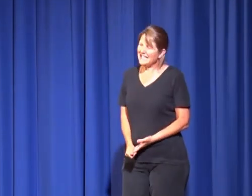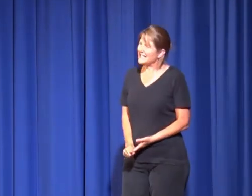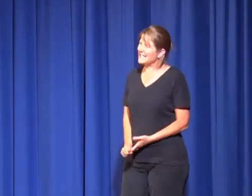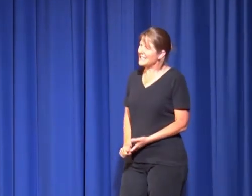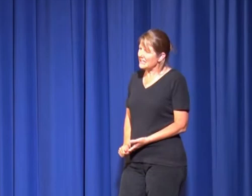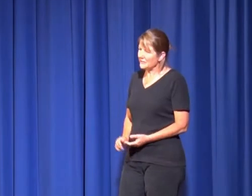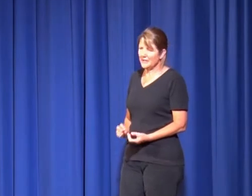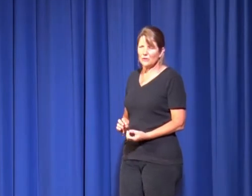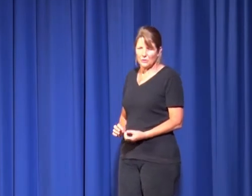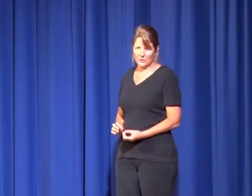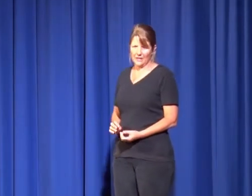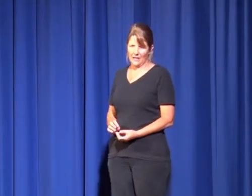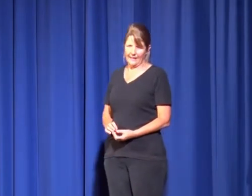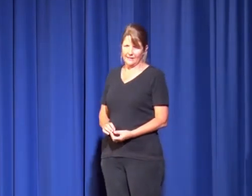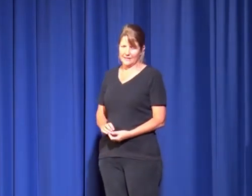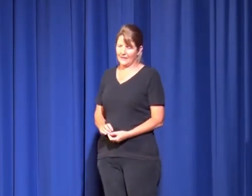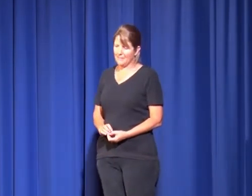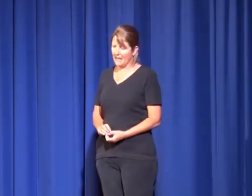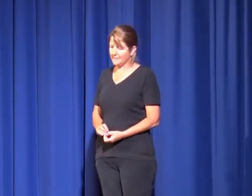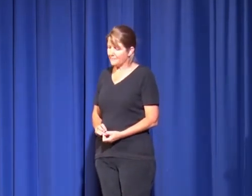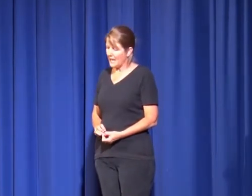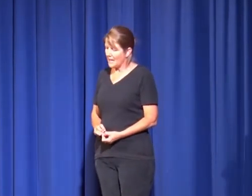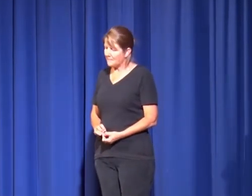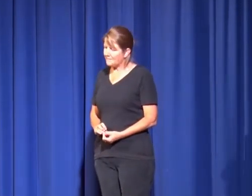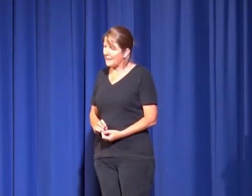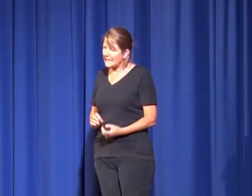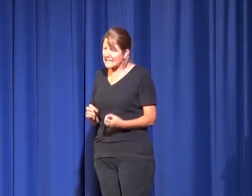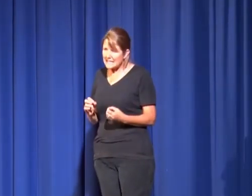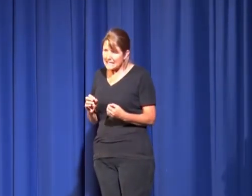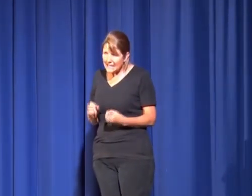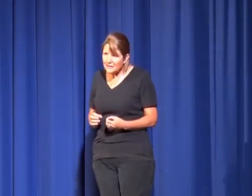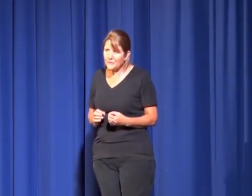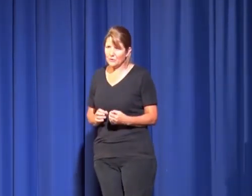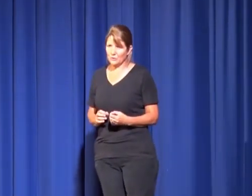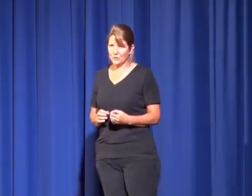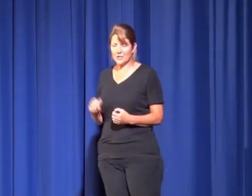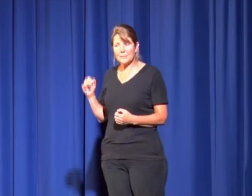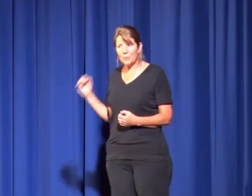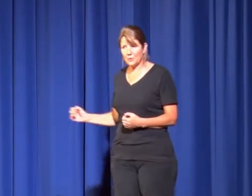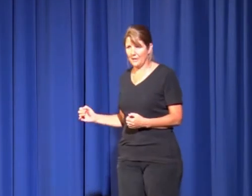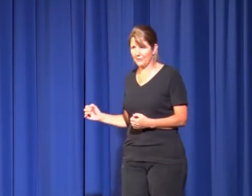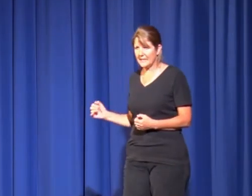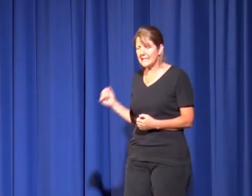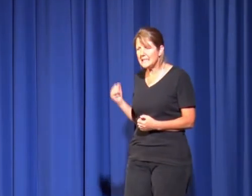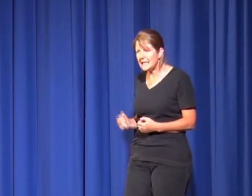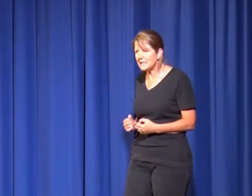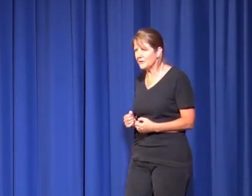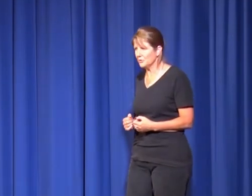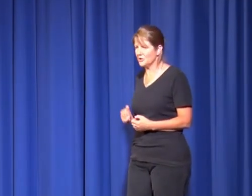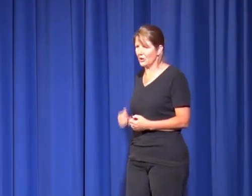It didn't feel good lying to that man. But it did feel good to support my friends. It did feel good to